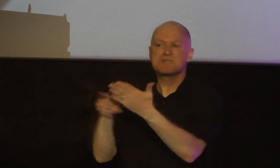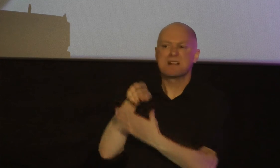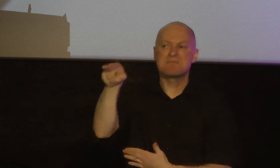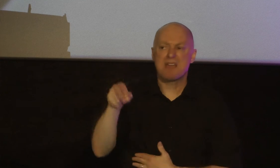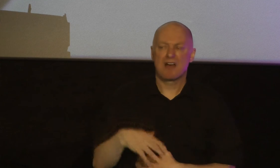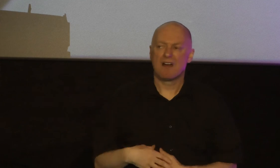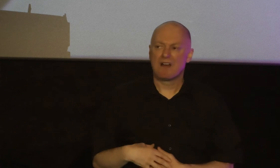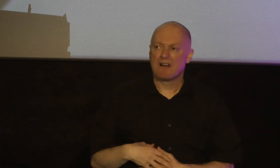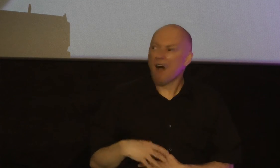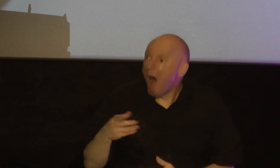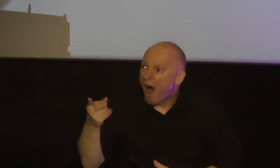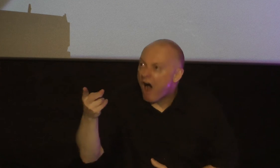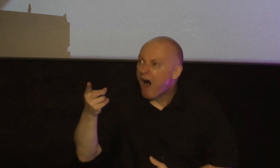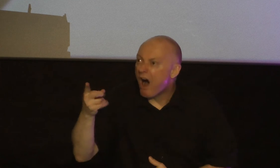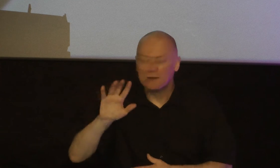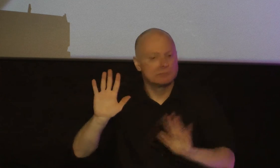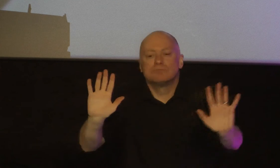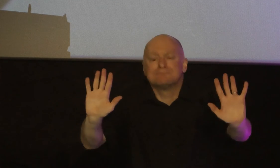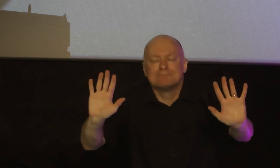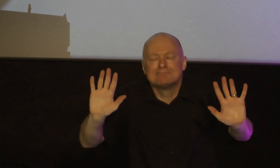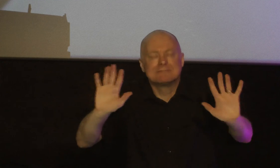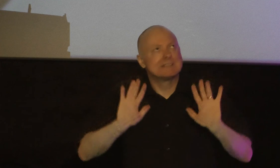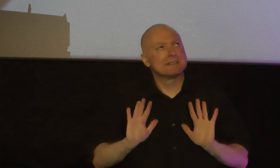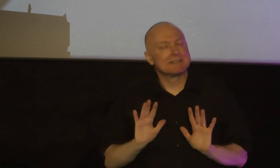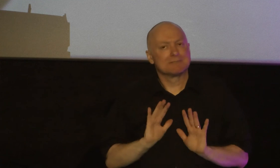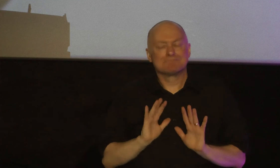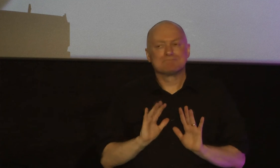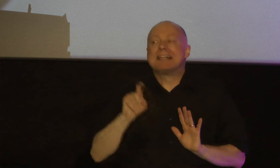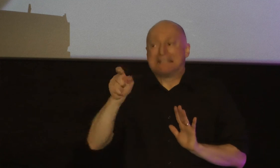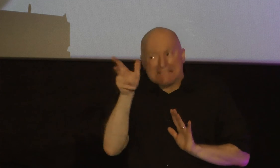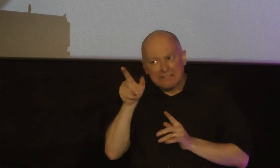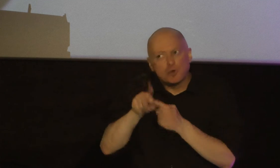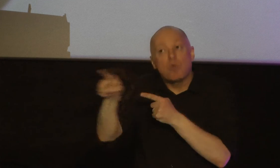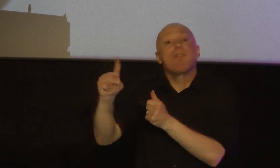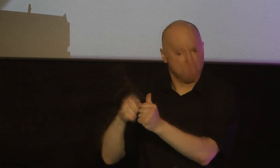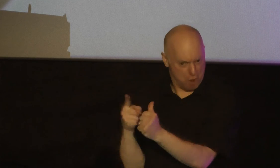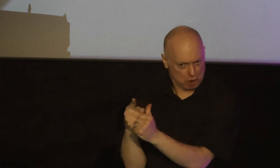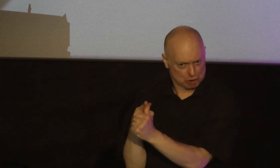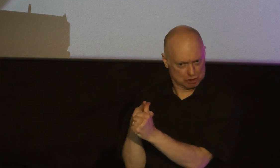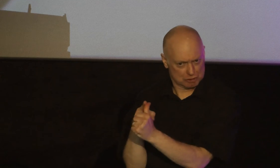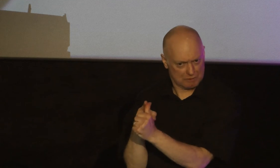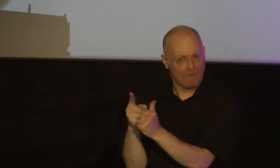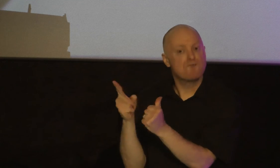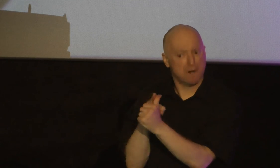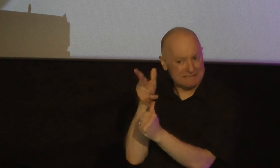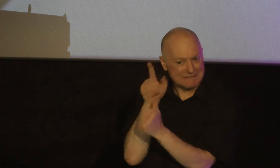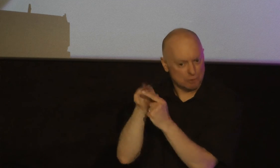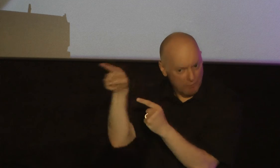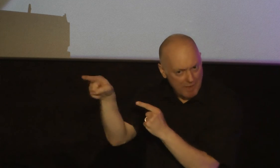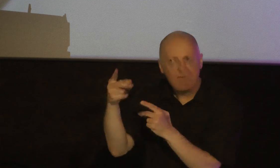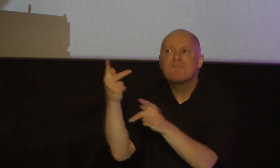you thought happened wisdom says hold on I'm not going to do that yet I gotta listen I gotta listen I gotta figure this thing out I gotta figure out what happened here